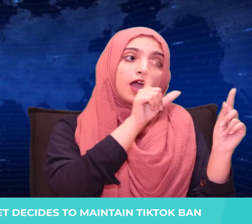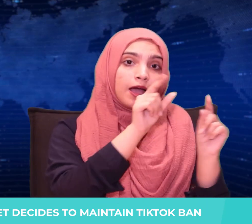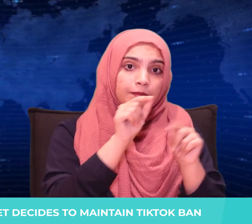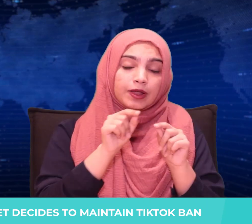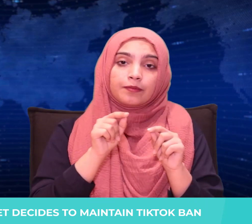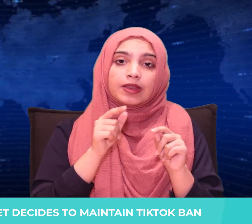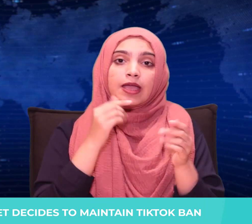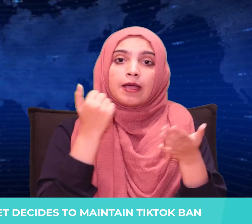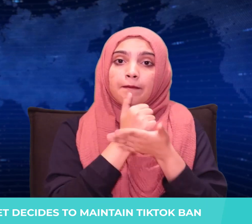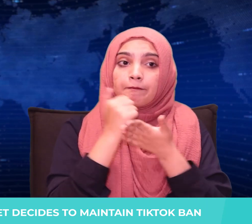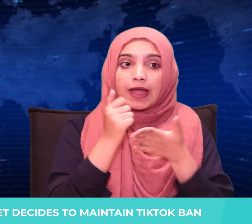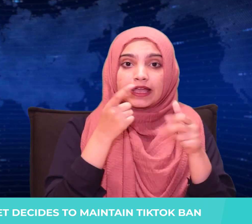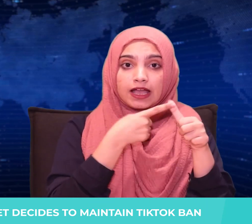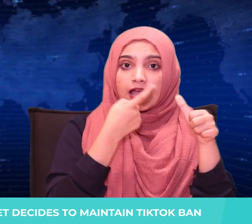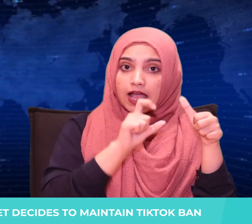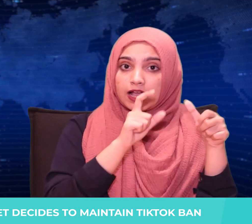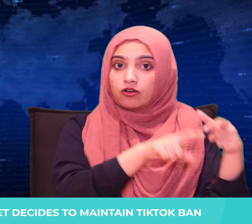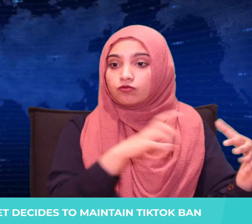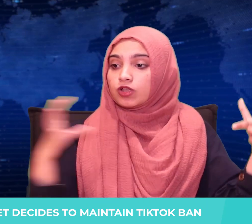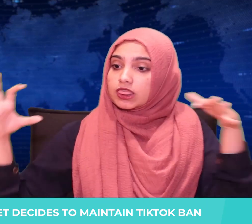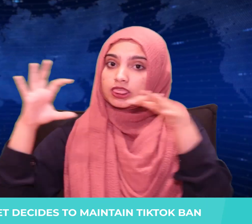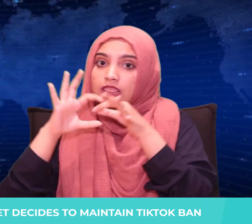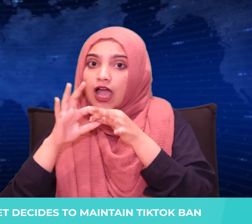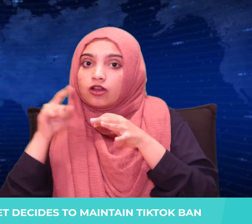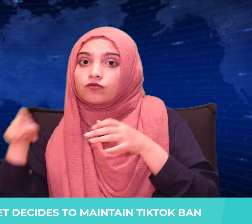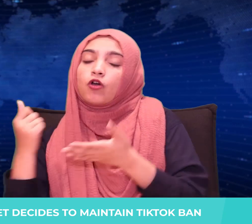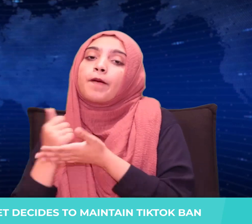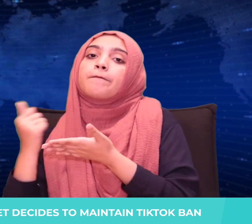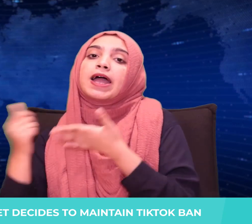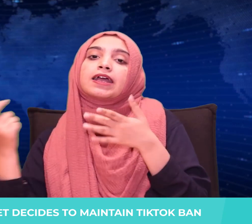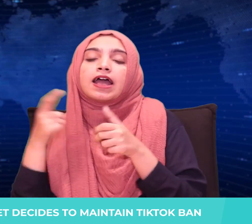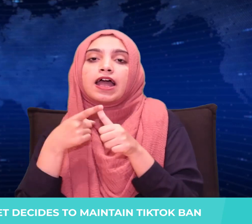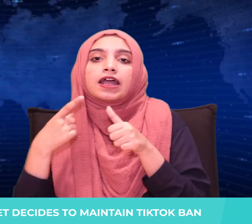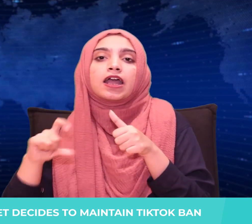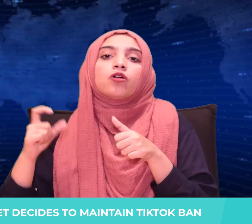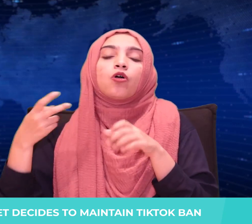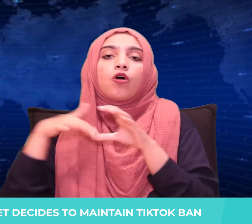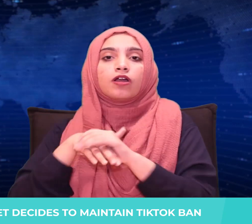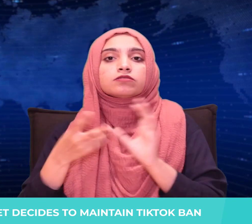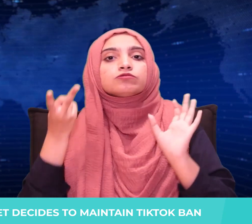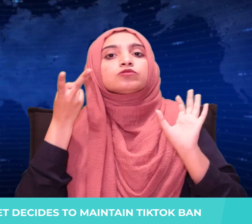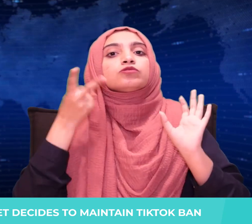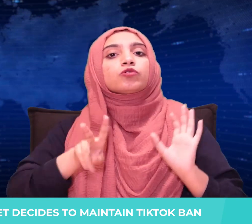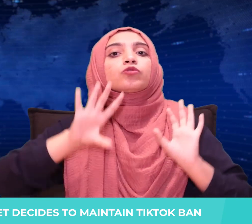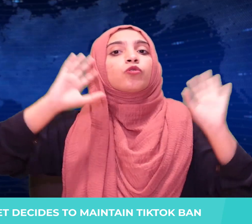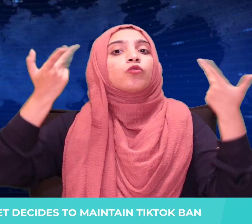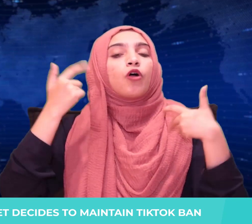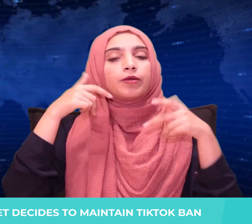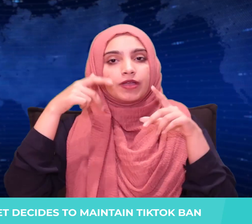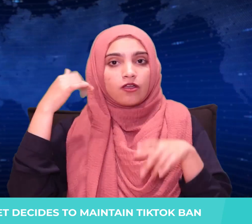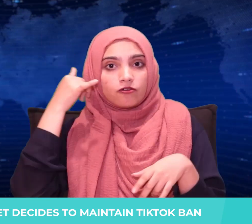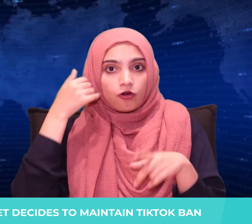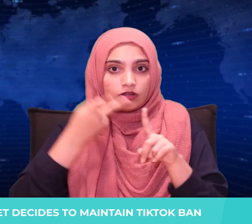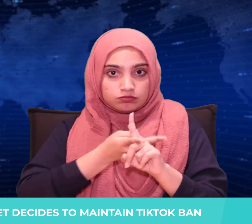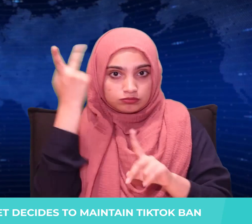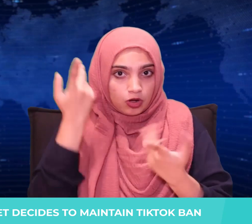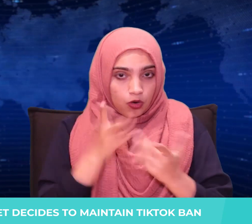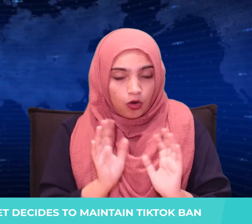payments from the illegal unlocking of the phones. He directed them to make fake invoices against every